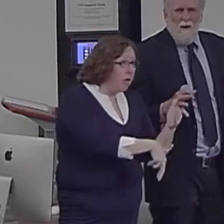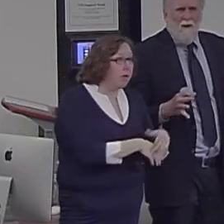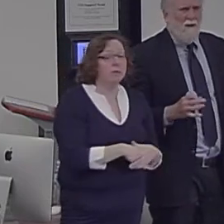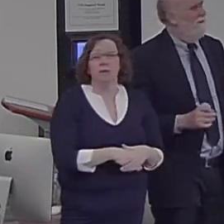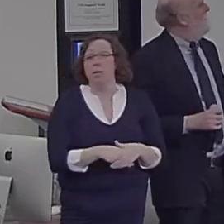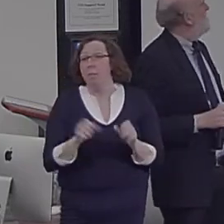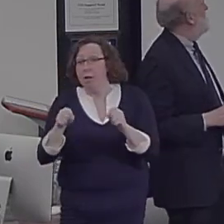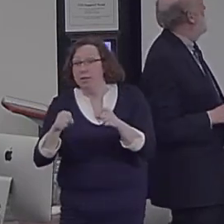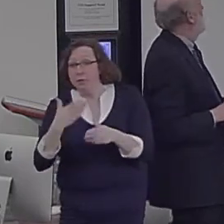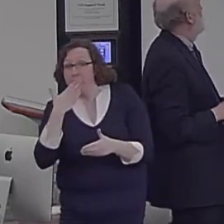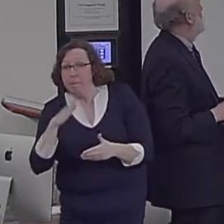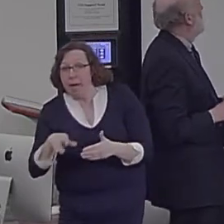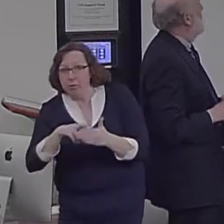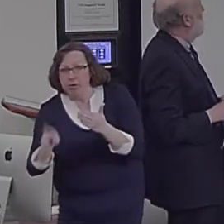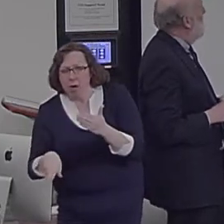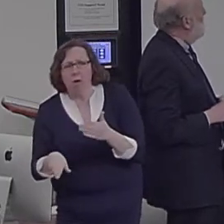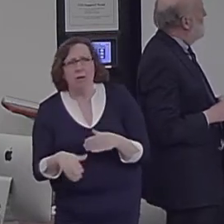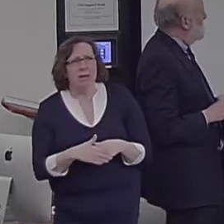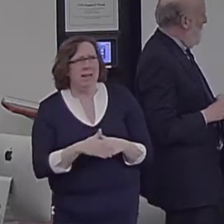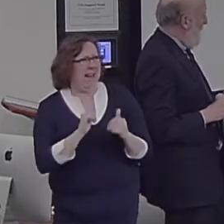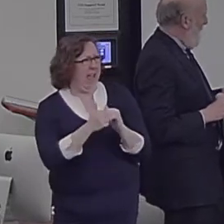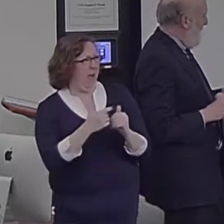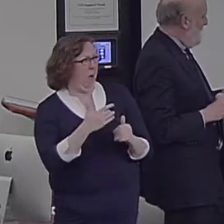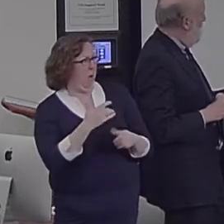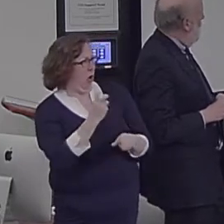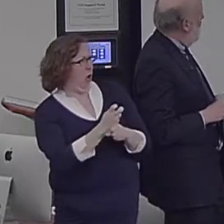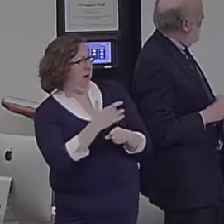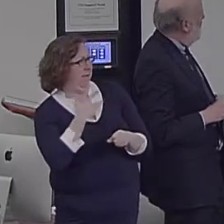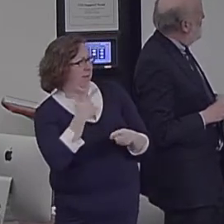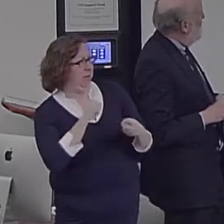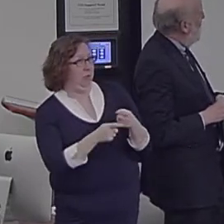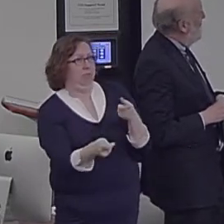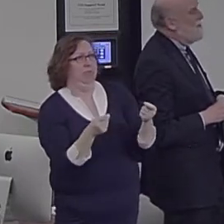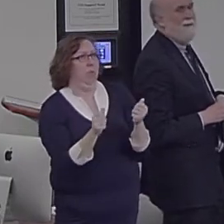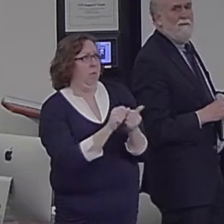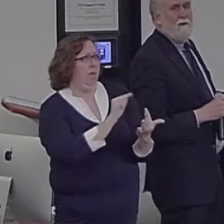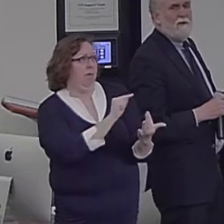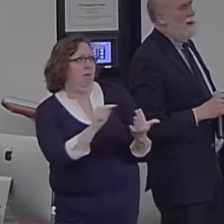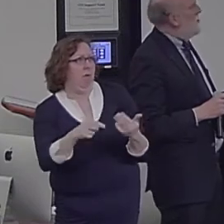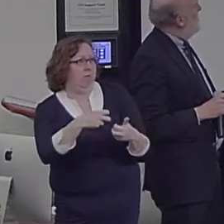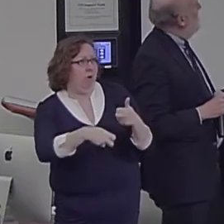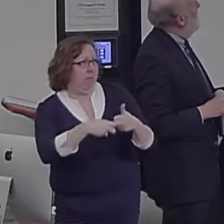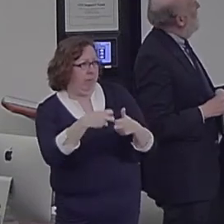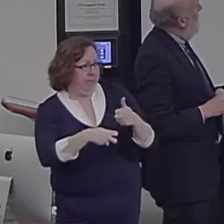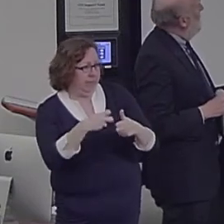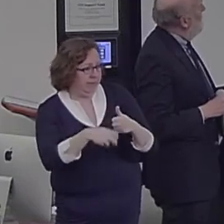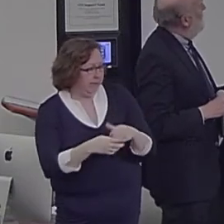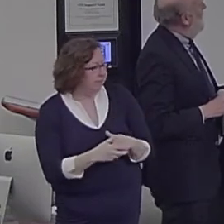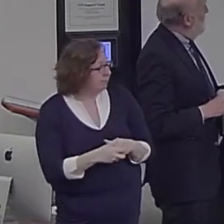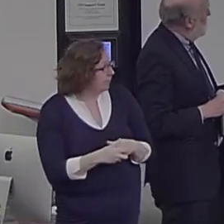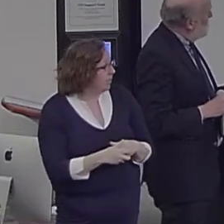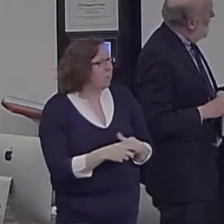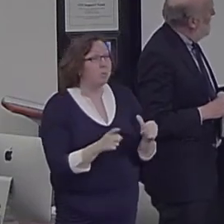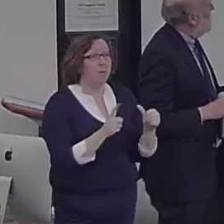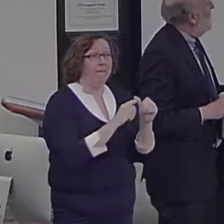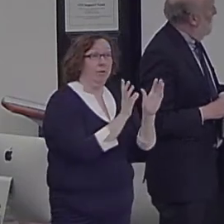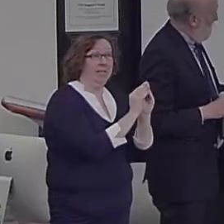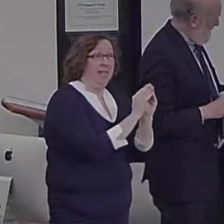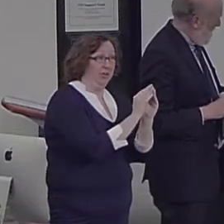hard it feels to cope with these problems. And so we get these ratings in the first session, and then the change from the session